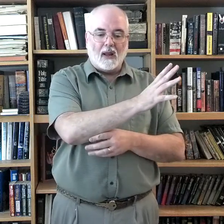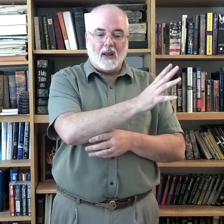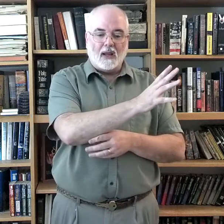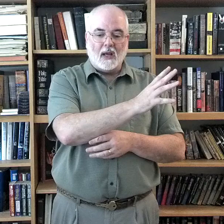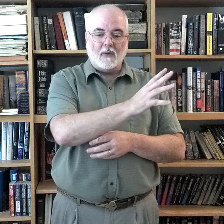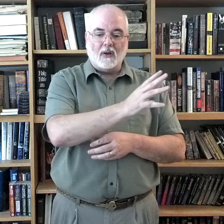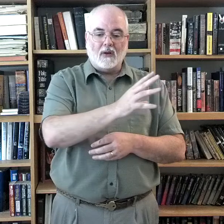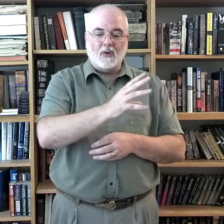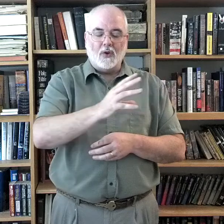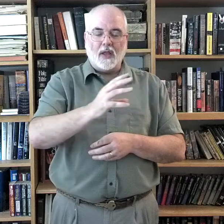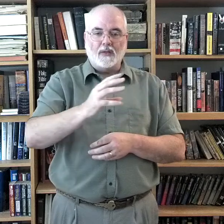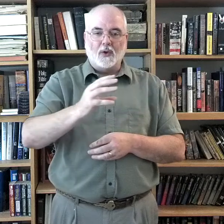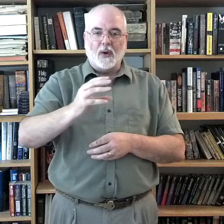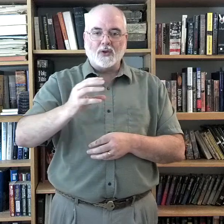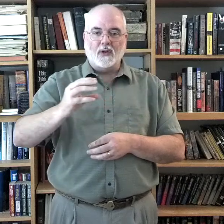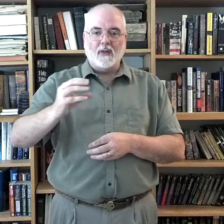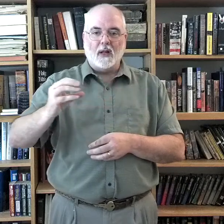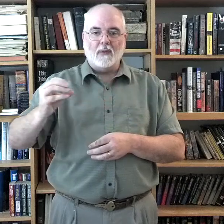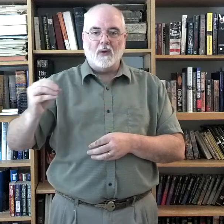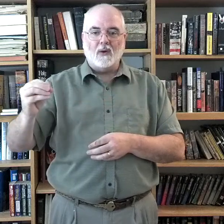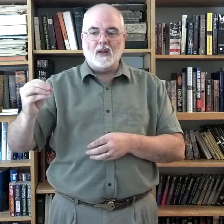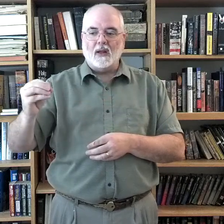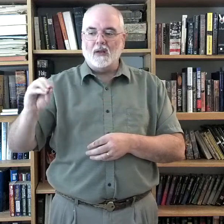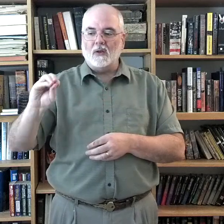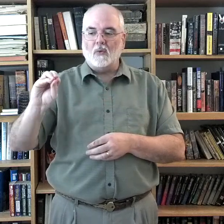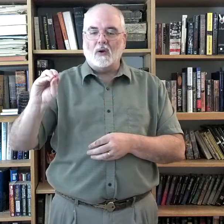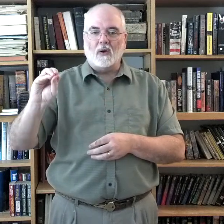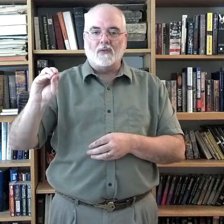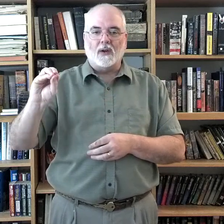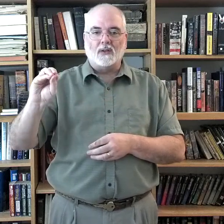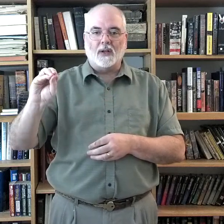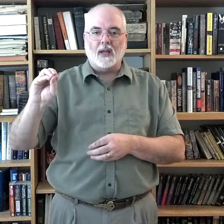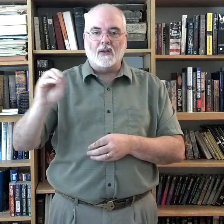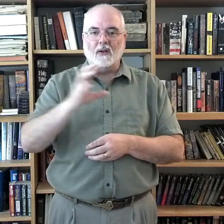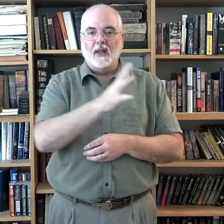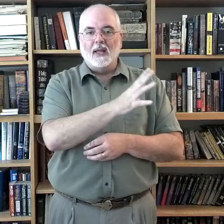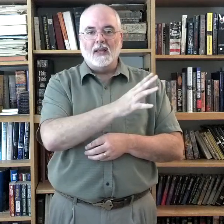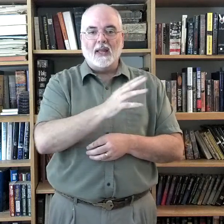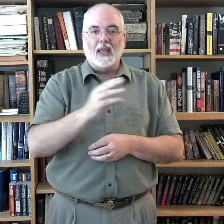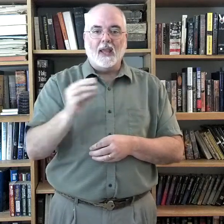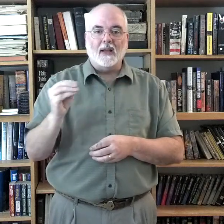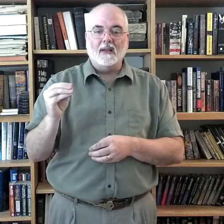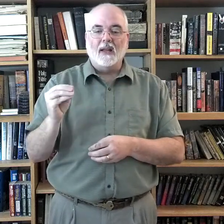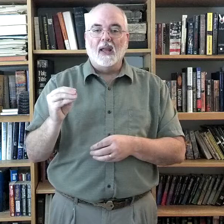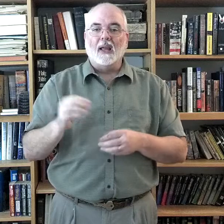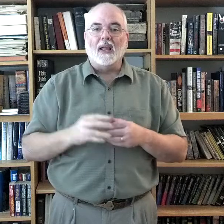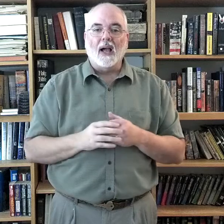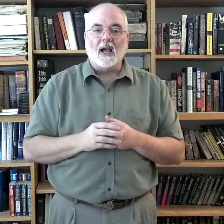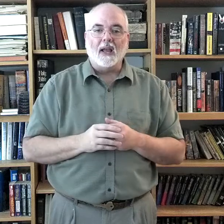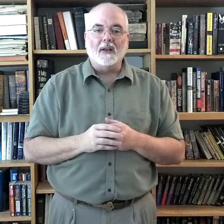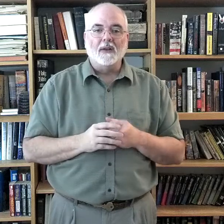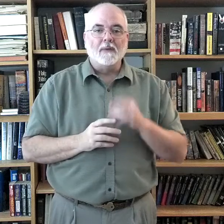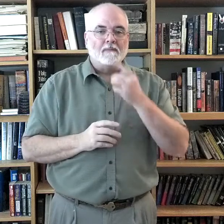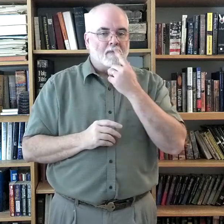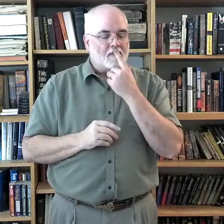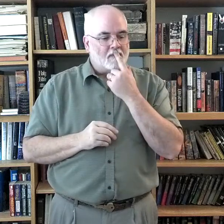Coming in the direction of the elbow into where all your fingers are together. And. Guide. Guide.